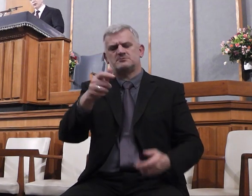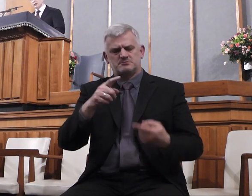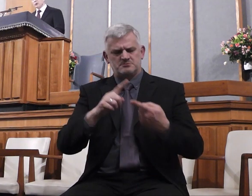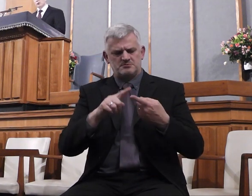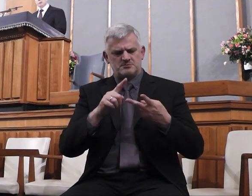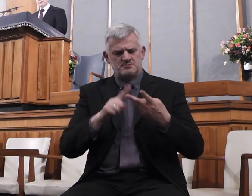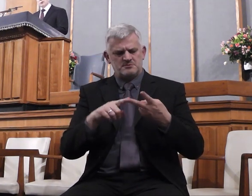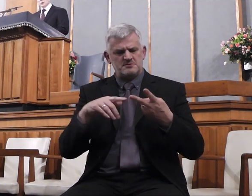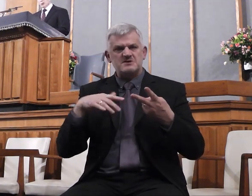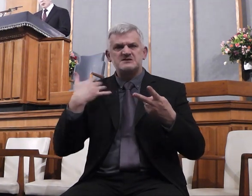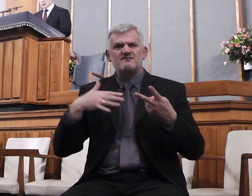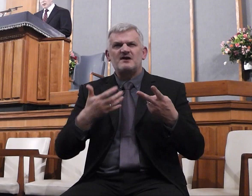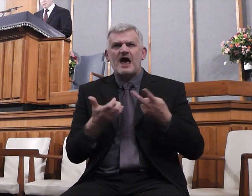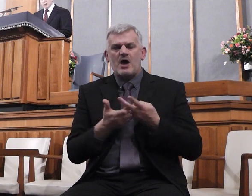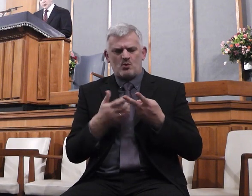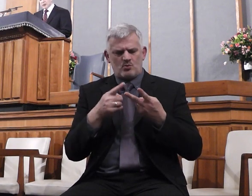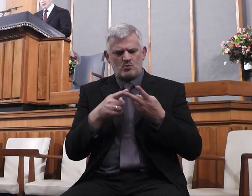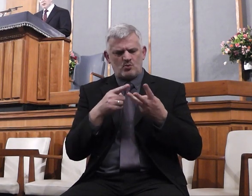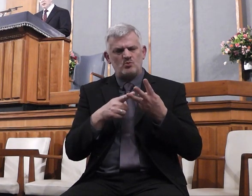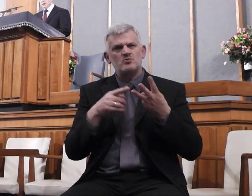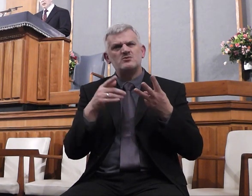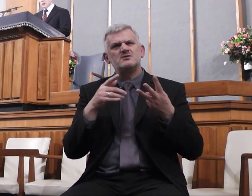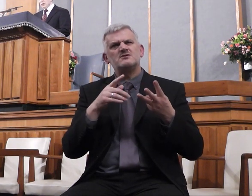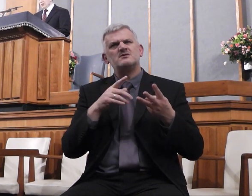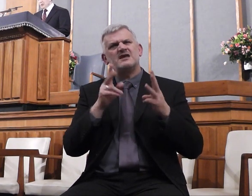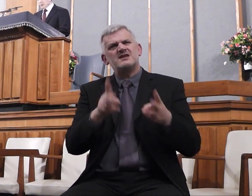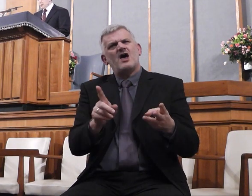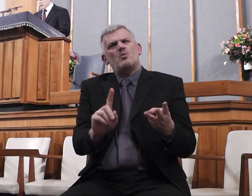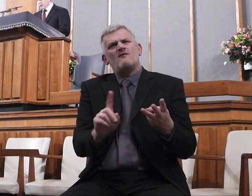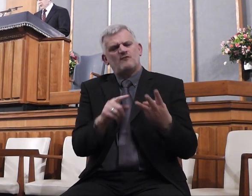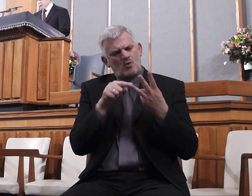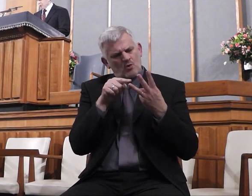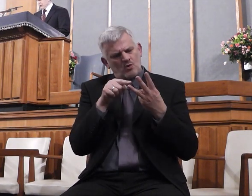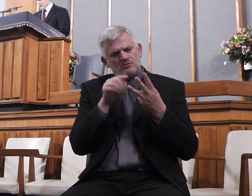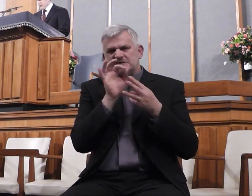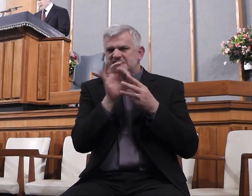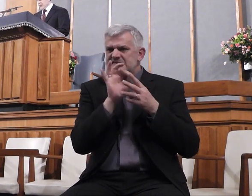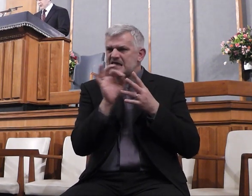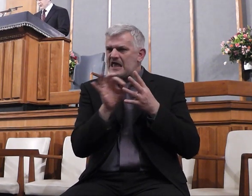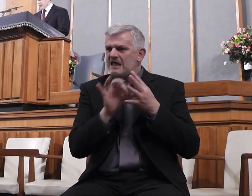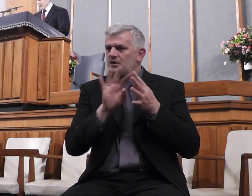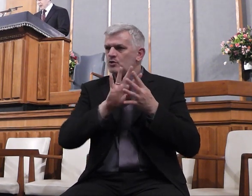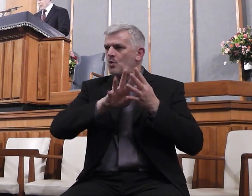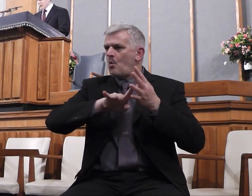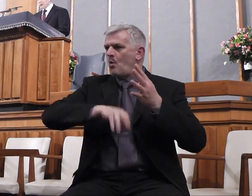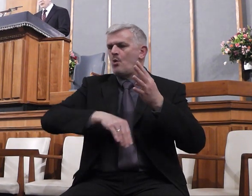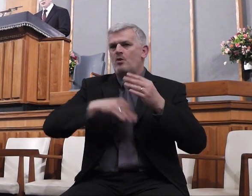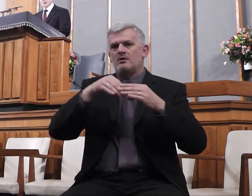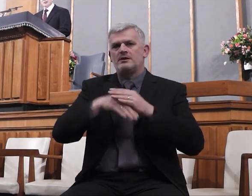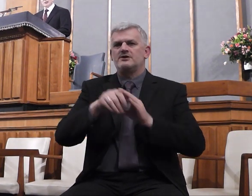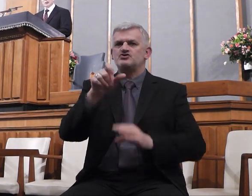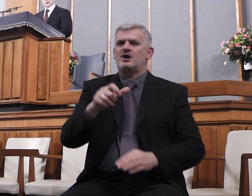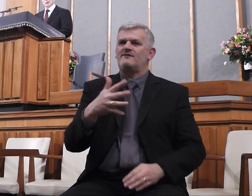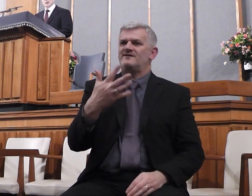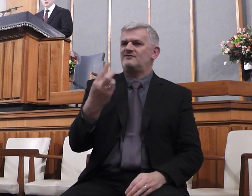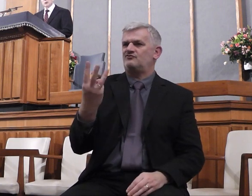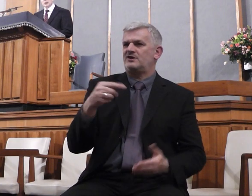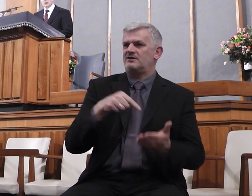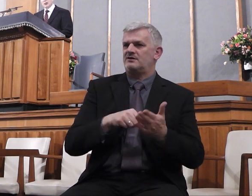what it would be for. And what Amazing detail in the book of the prophet Isaiah. But I'd just like to think of these words.